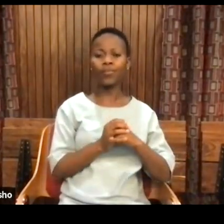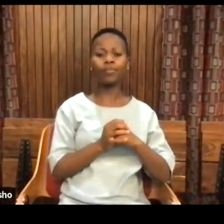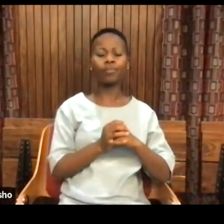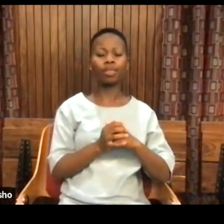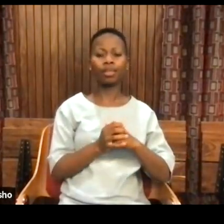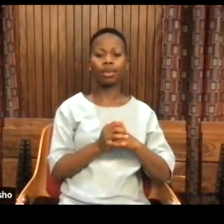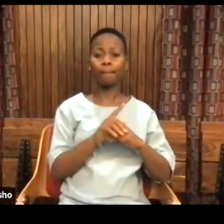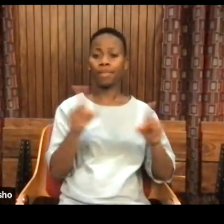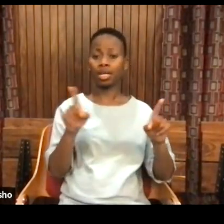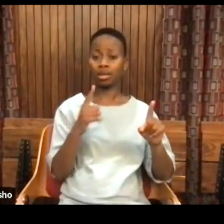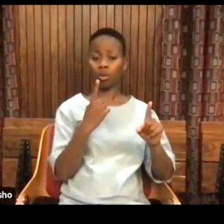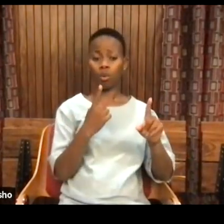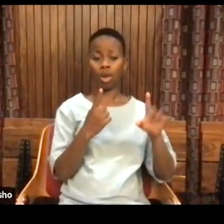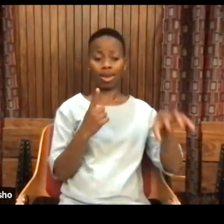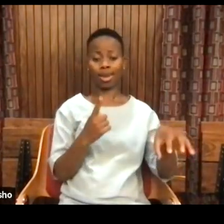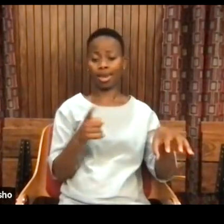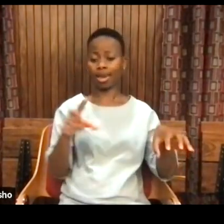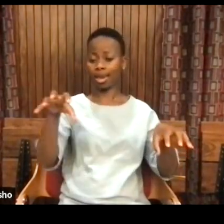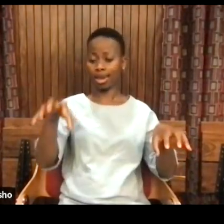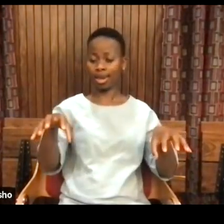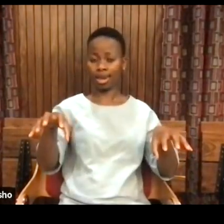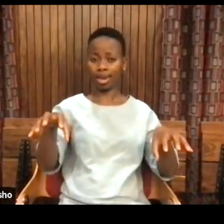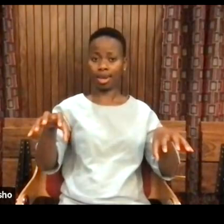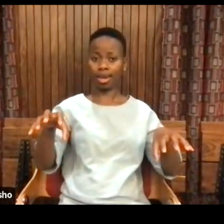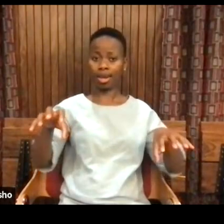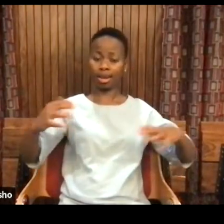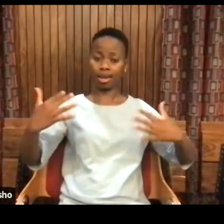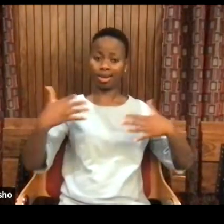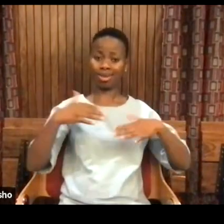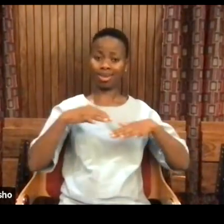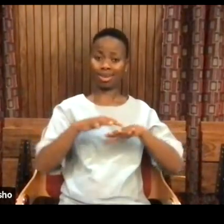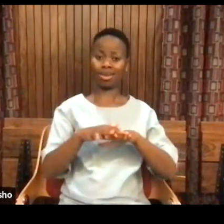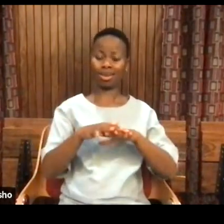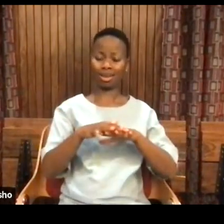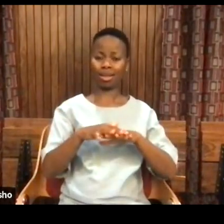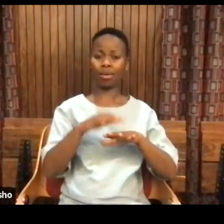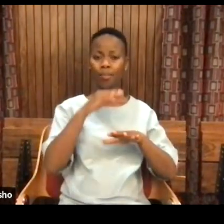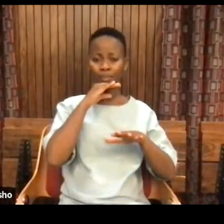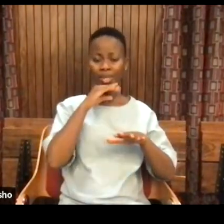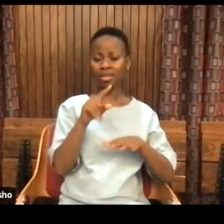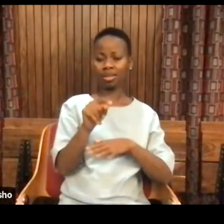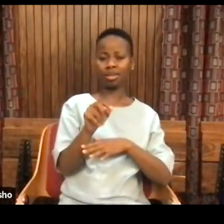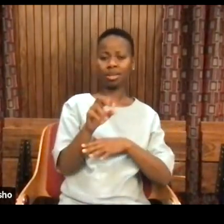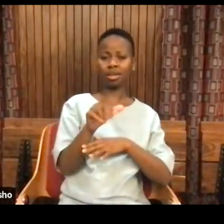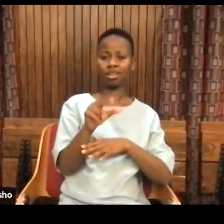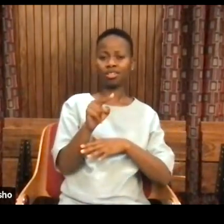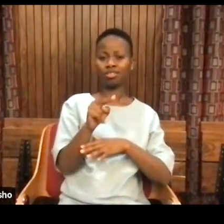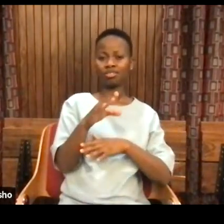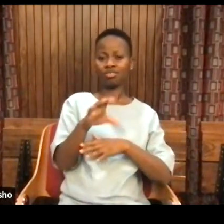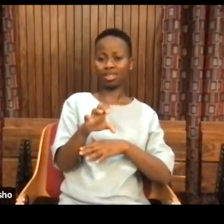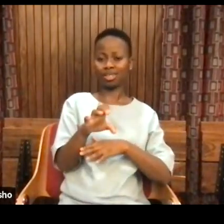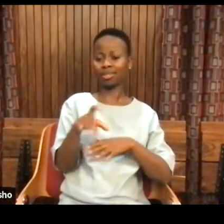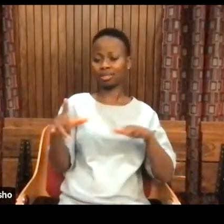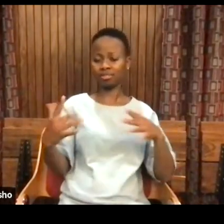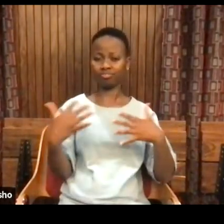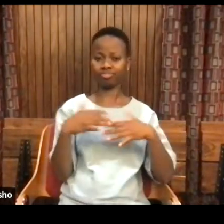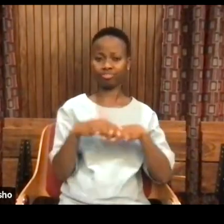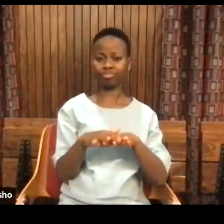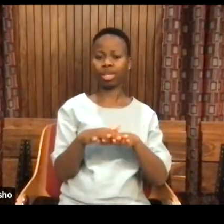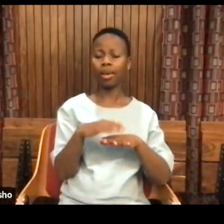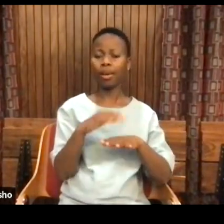another discipline, and this is not interdisciplinarity, this is transdisciplinarity, it has to deal with the